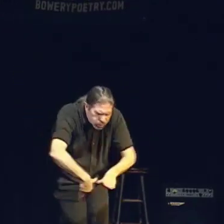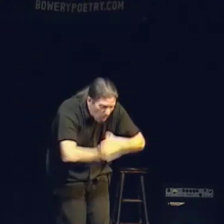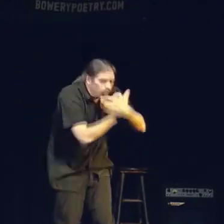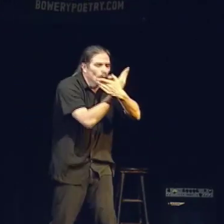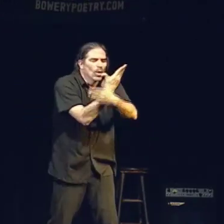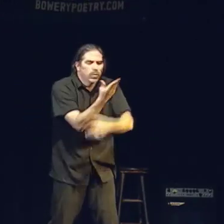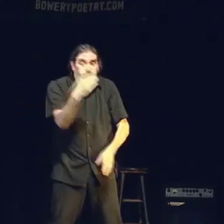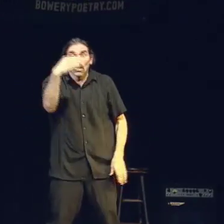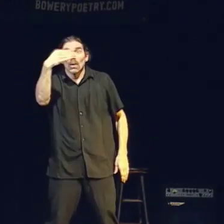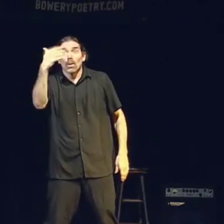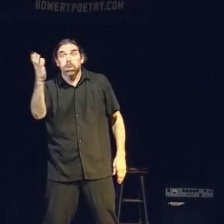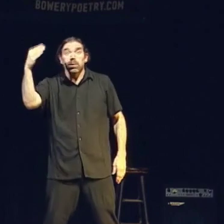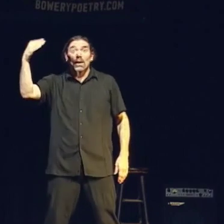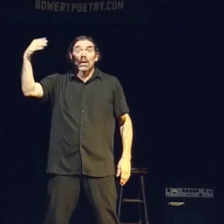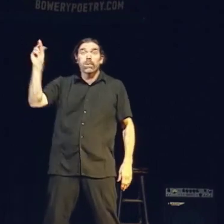It's a butterfly.